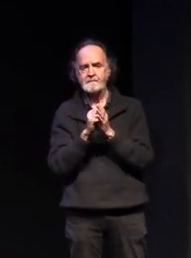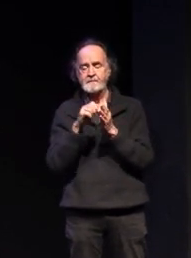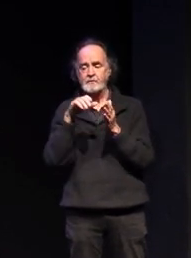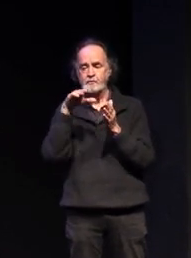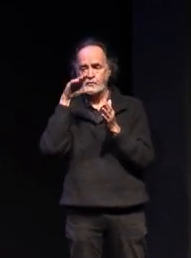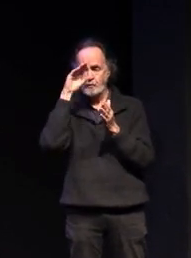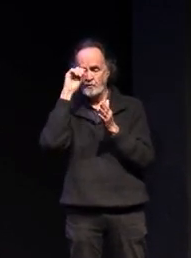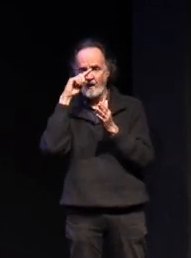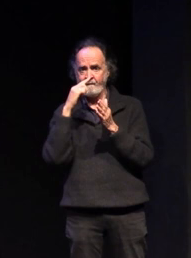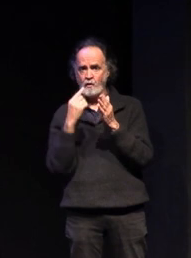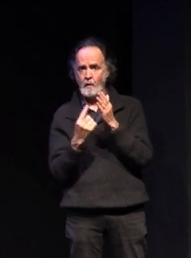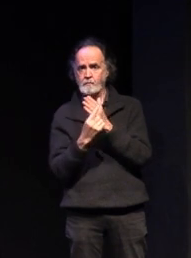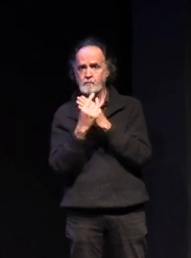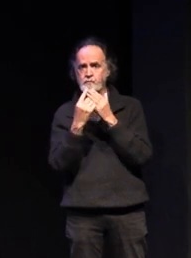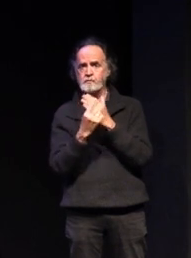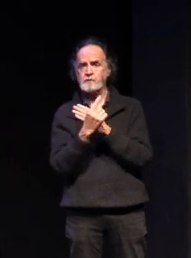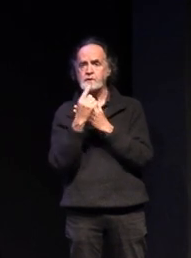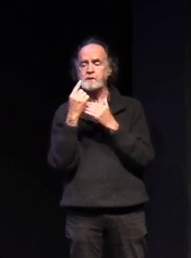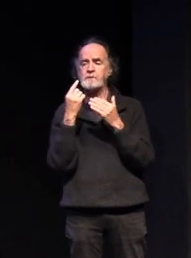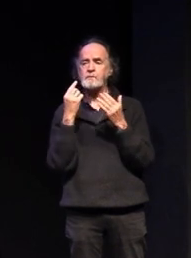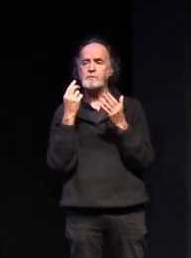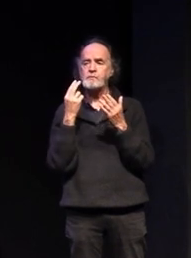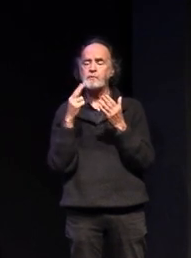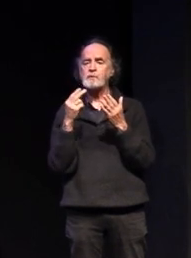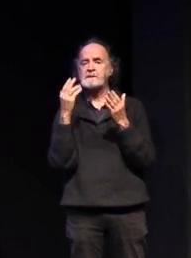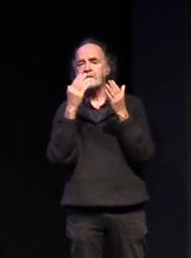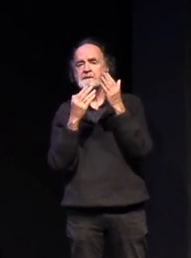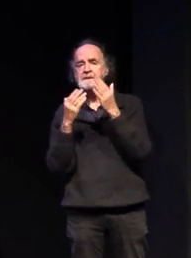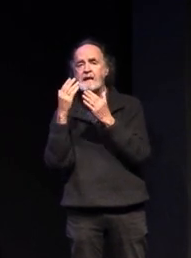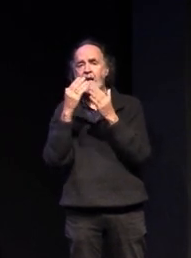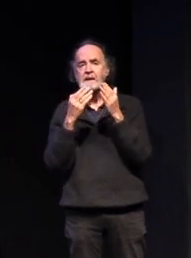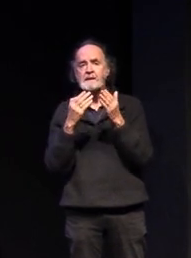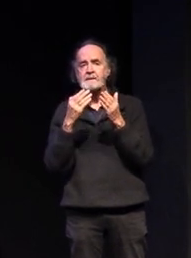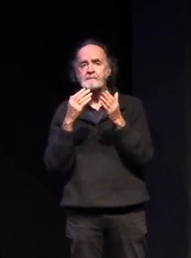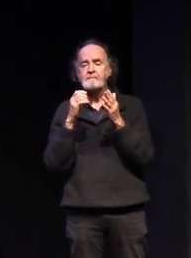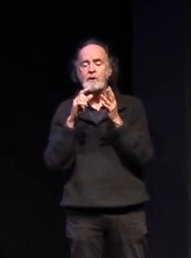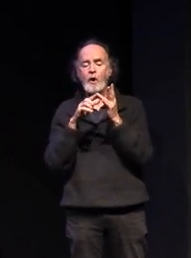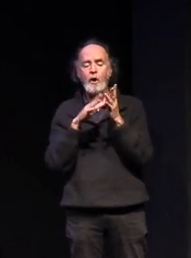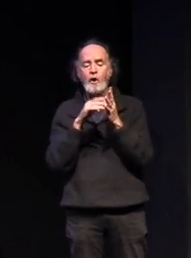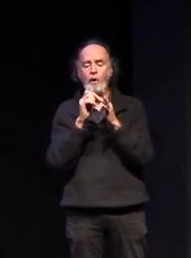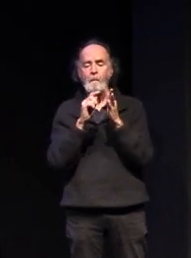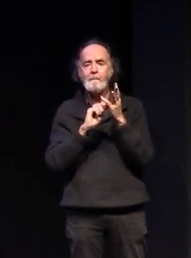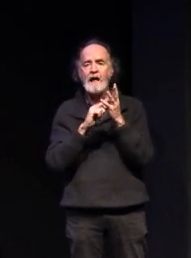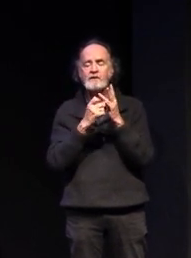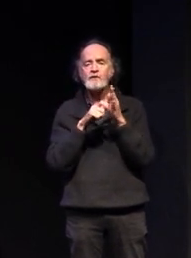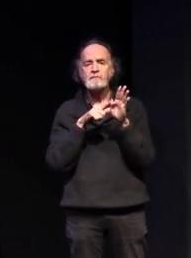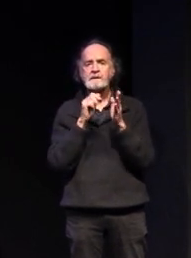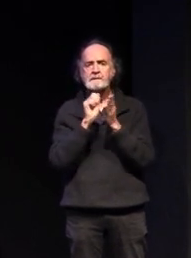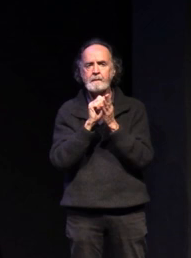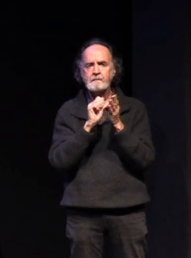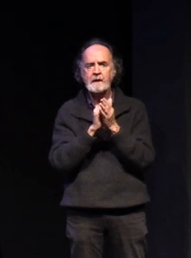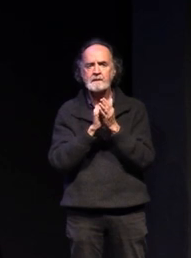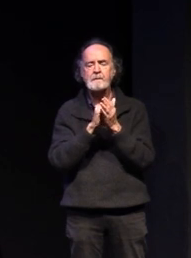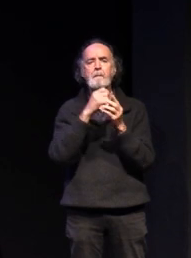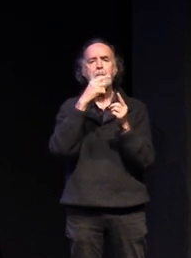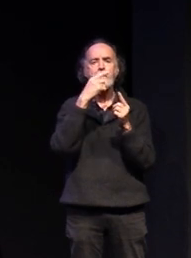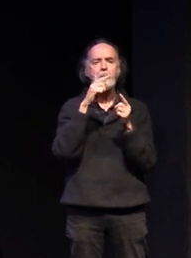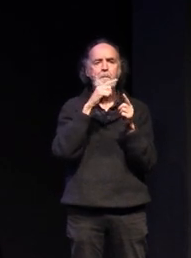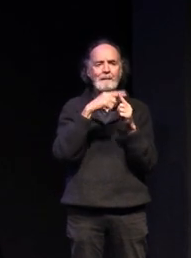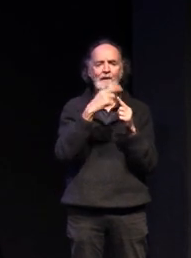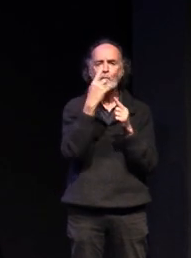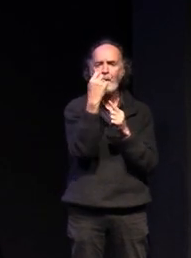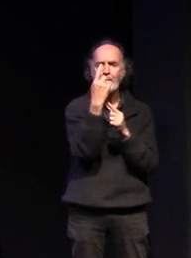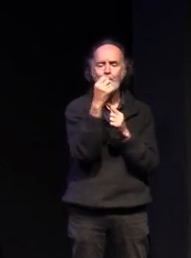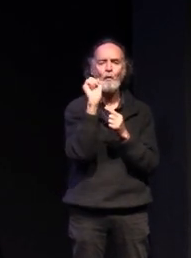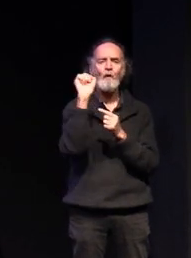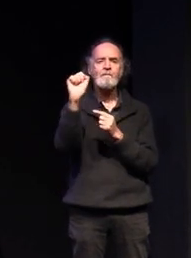in our school to study the compulsory subjects plus an additional subject of their choice this